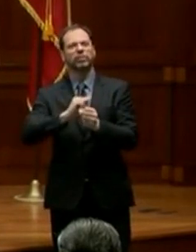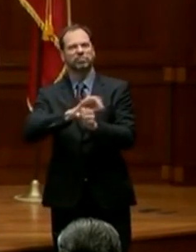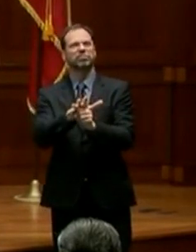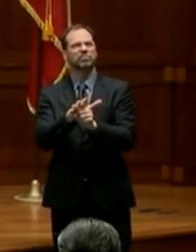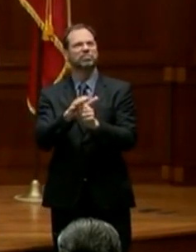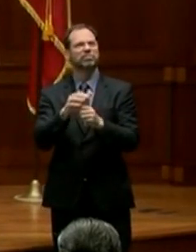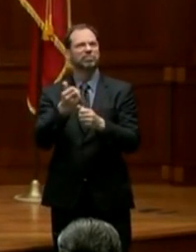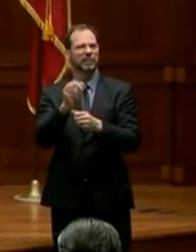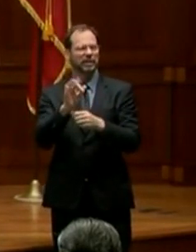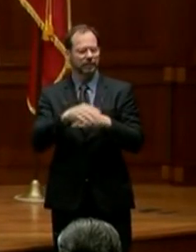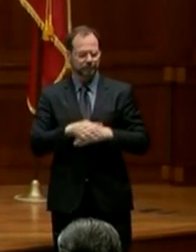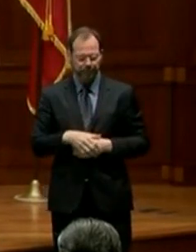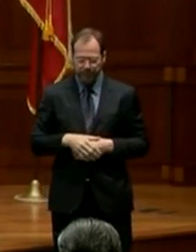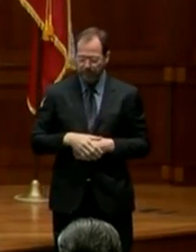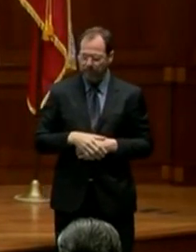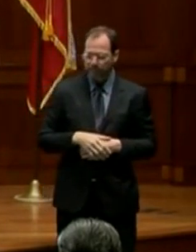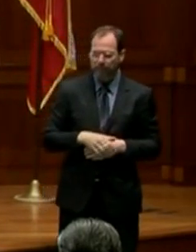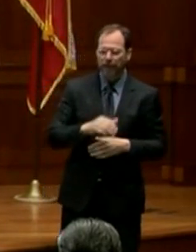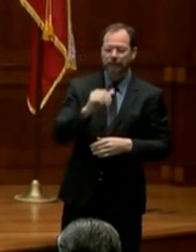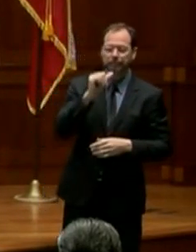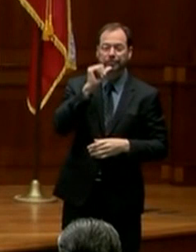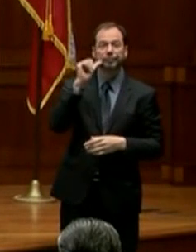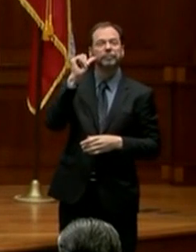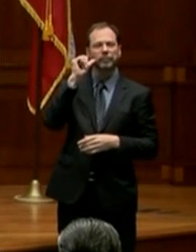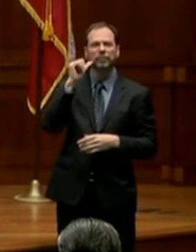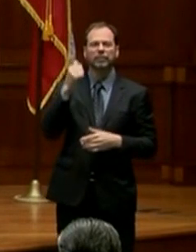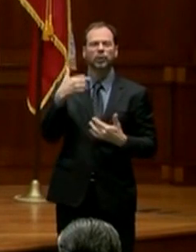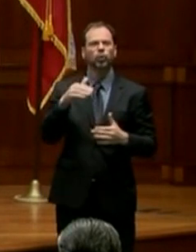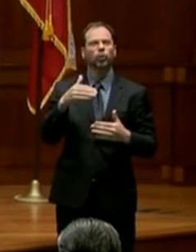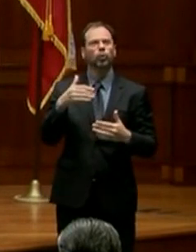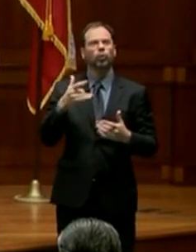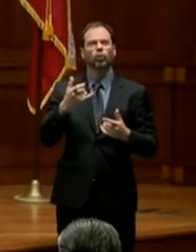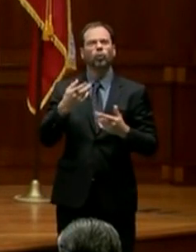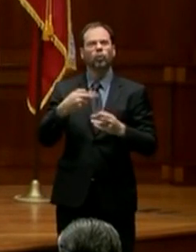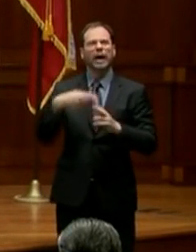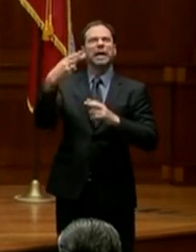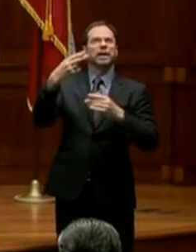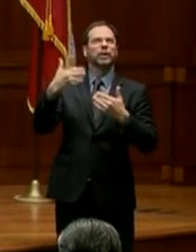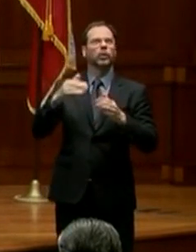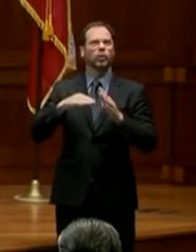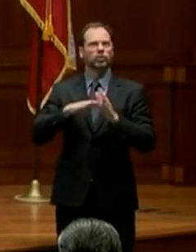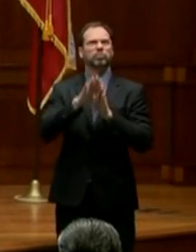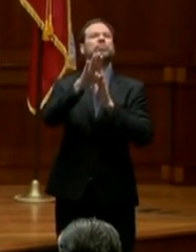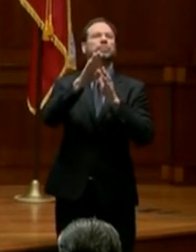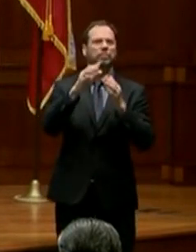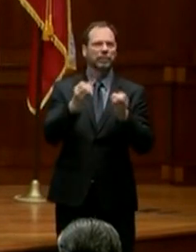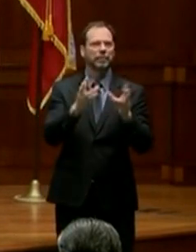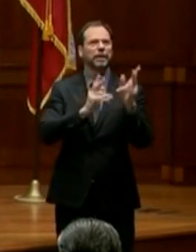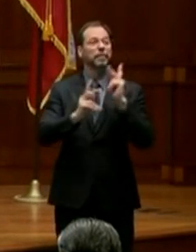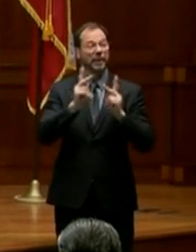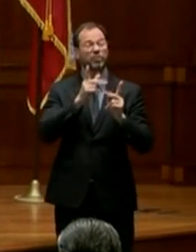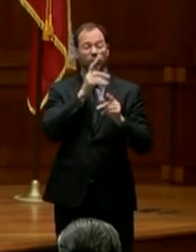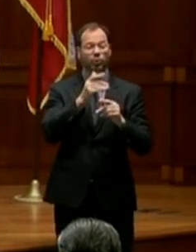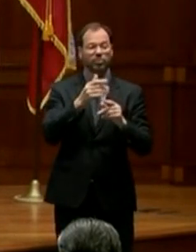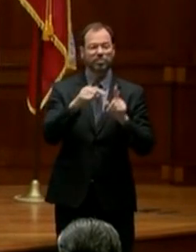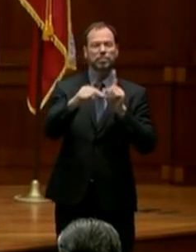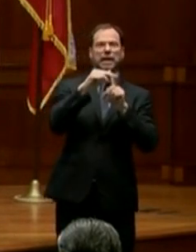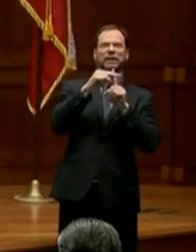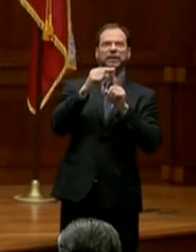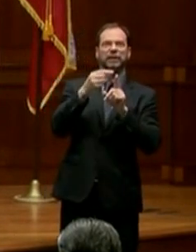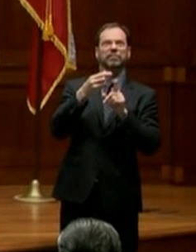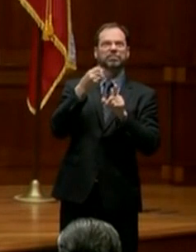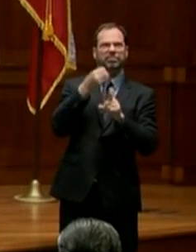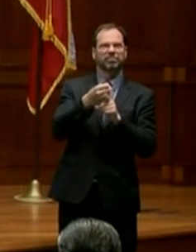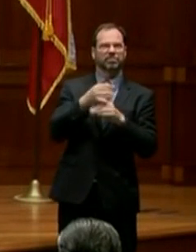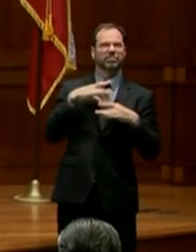-19. Yesterday was the high watermark in the state of Texas for both the number of people who tested positive as